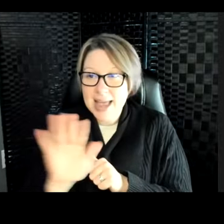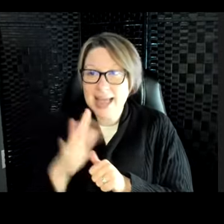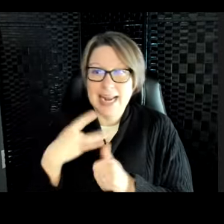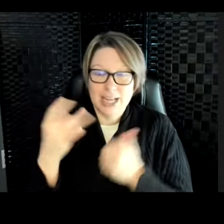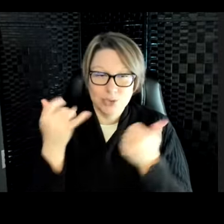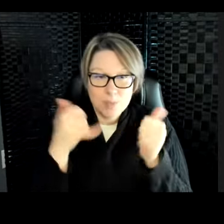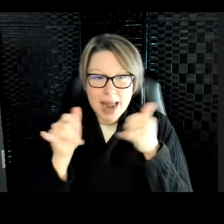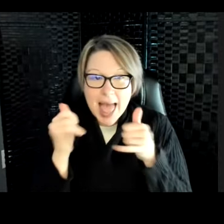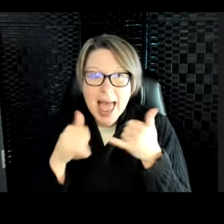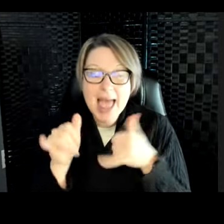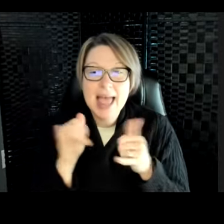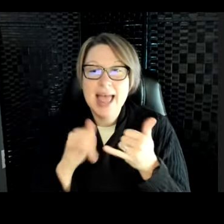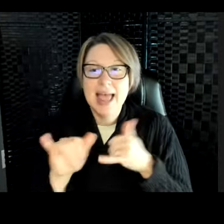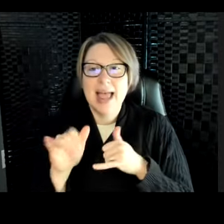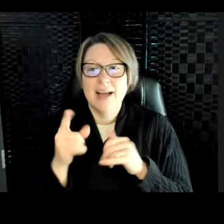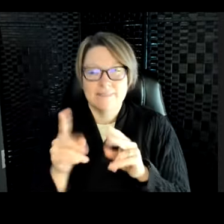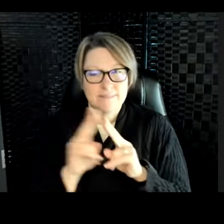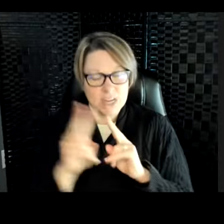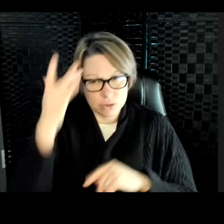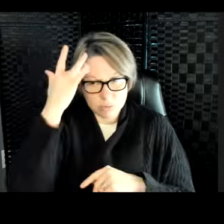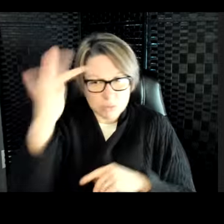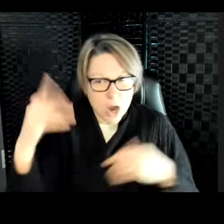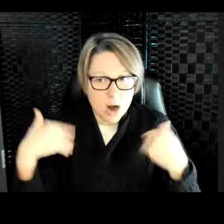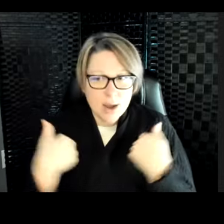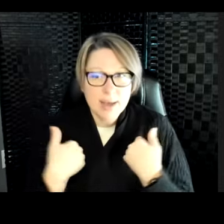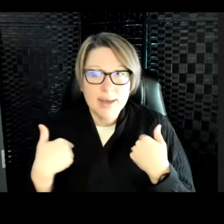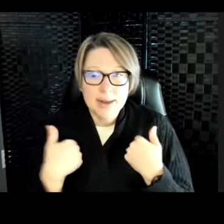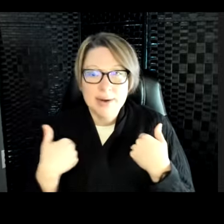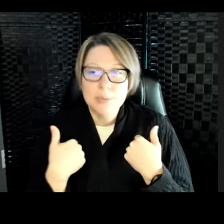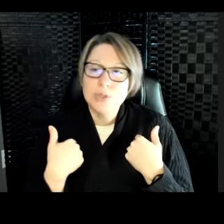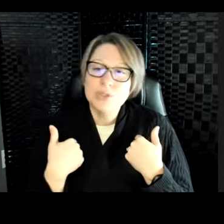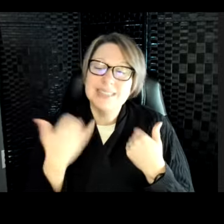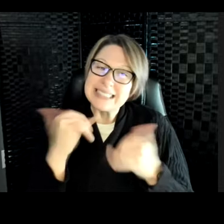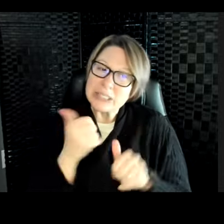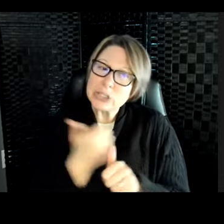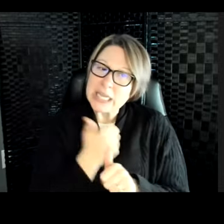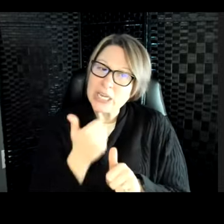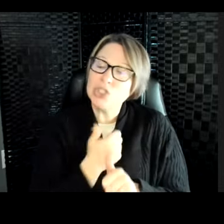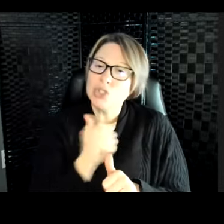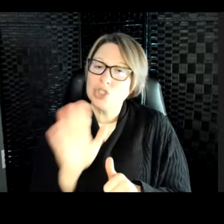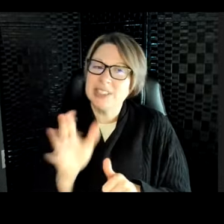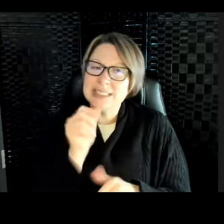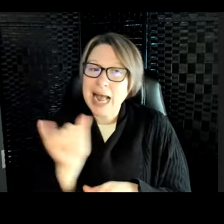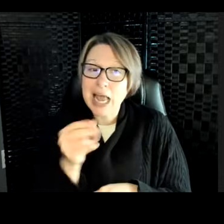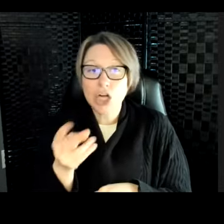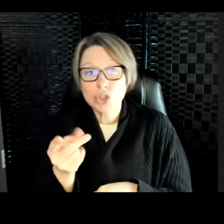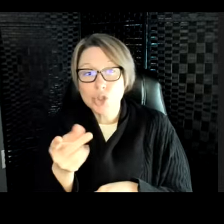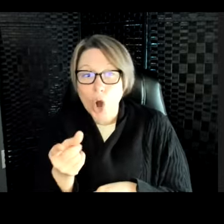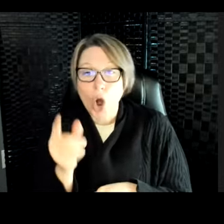They are very smart animals. They are still dangerous. They are not like dogs that you could have as a pet. But